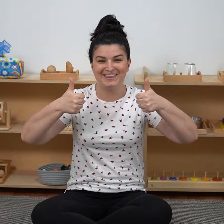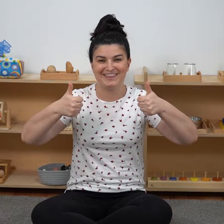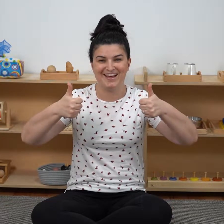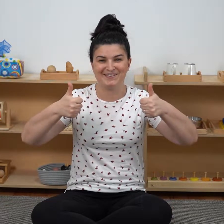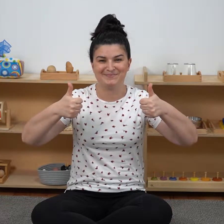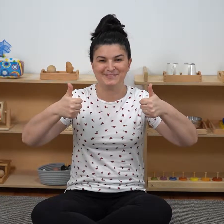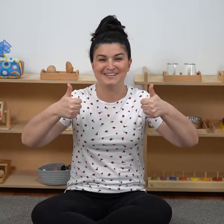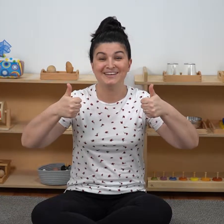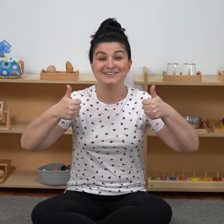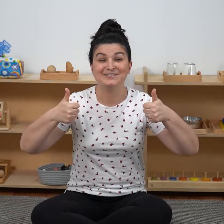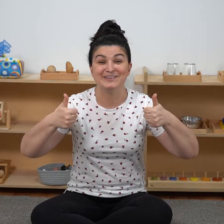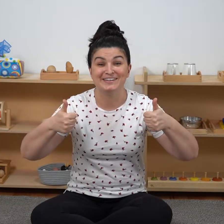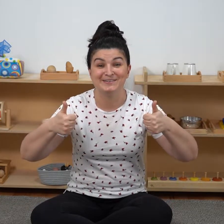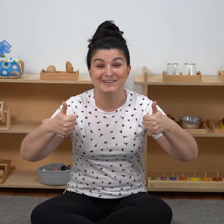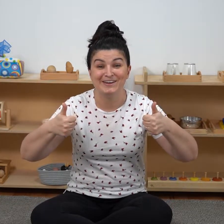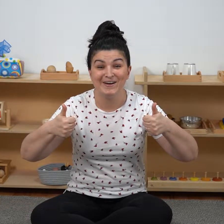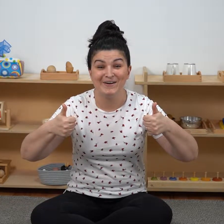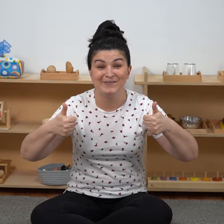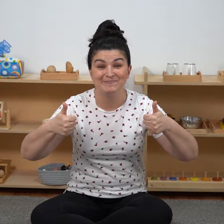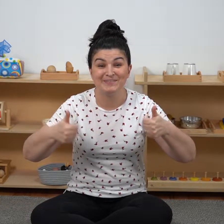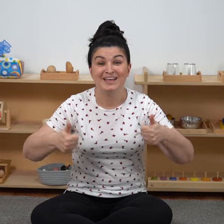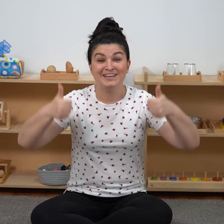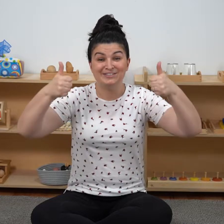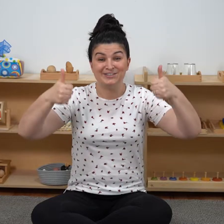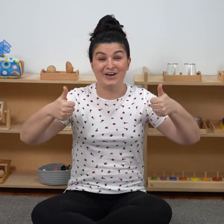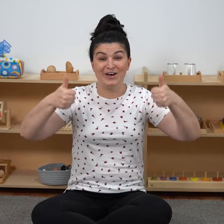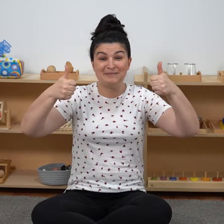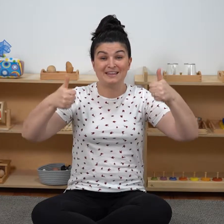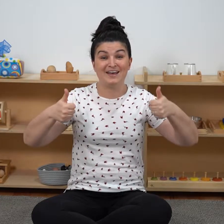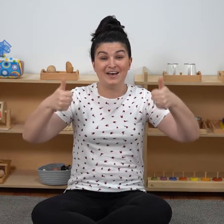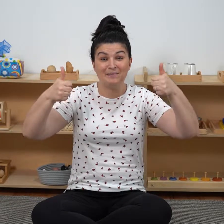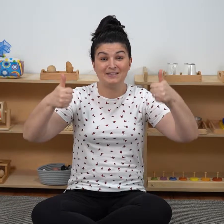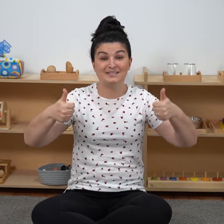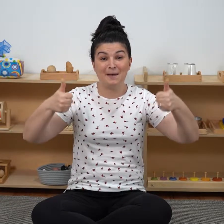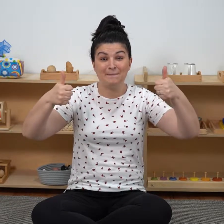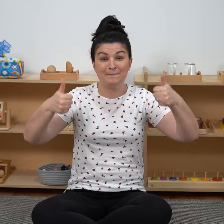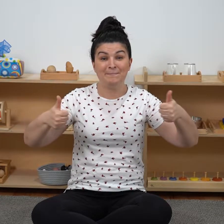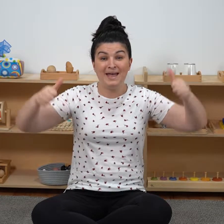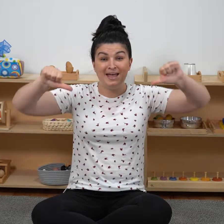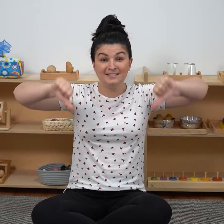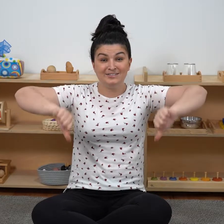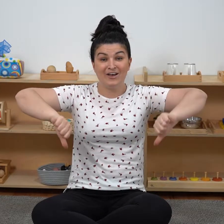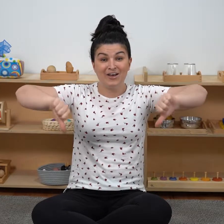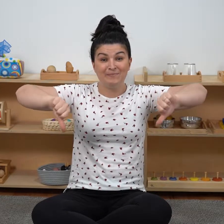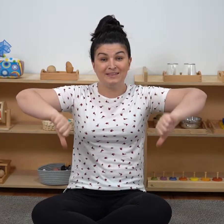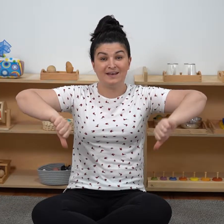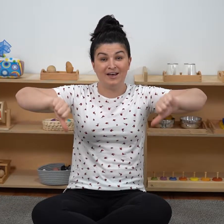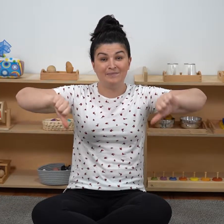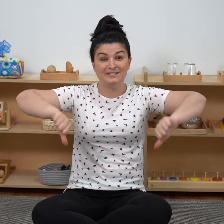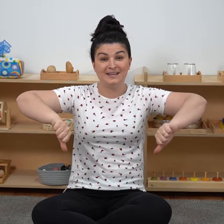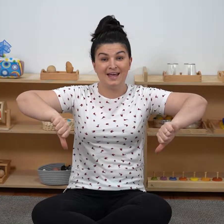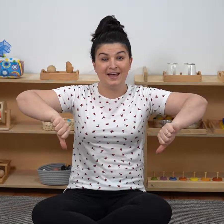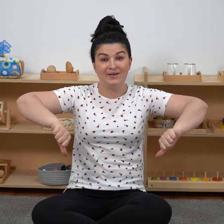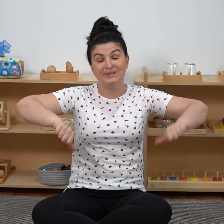thumbs. So here we go. Tommy thumb is up and Tommy thumb is down.